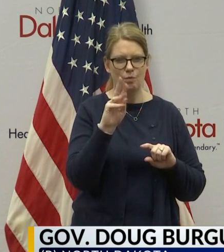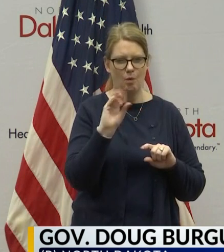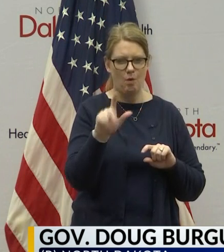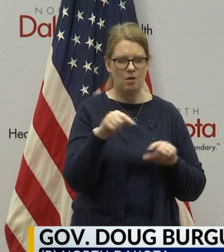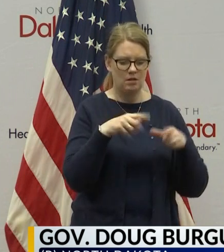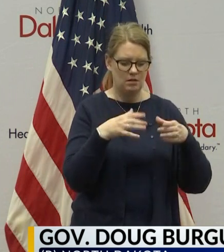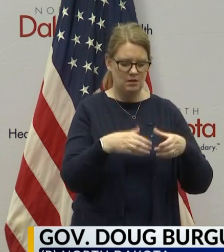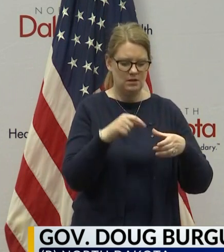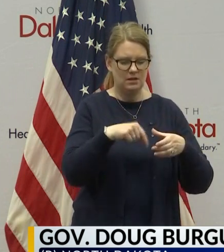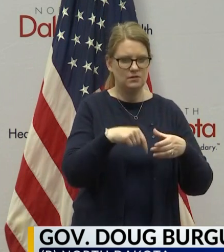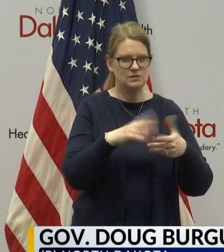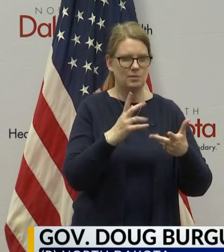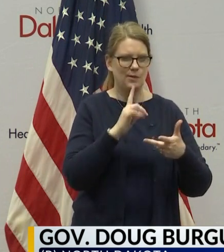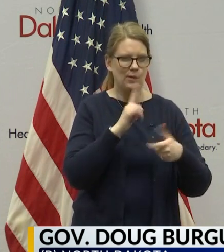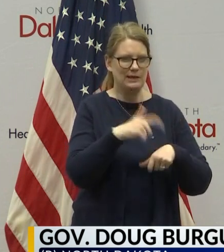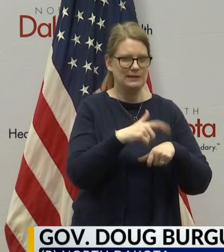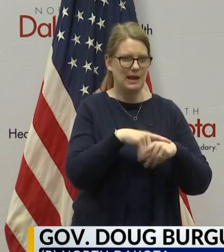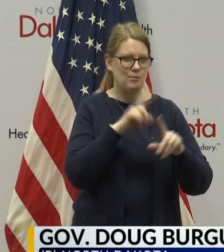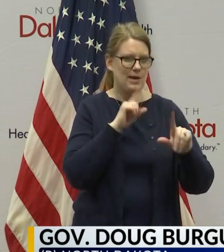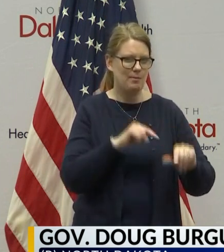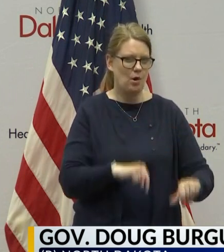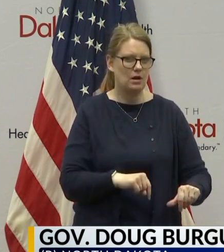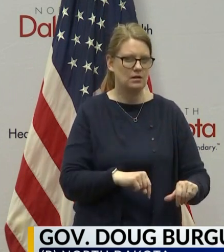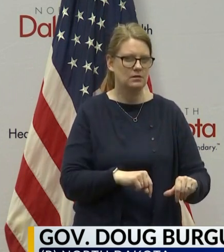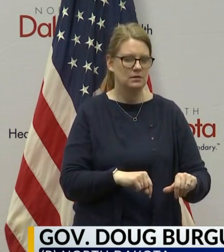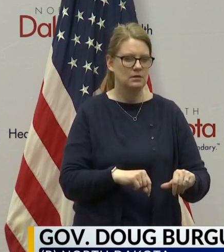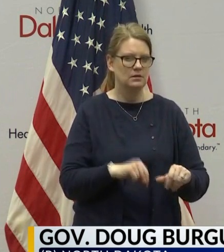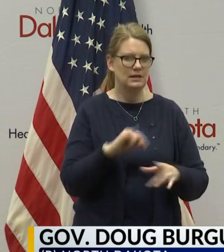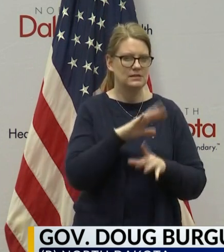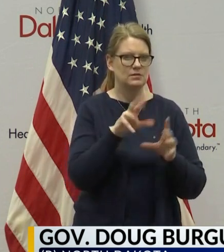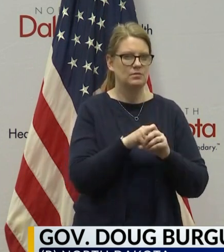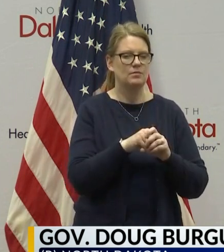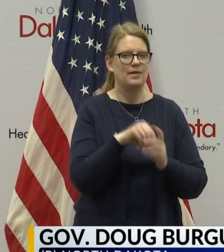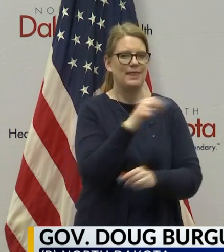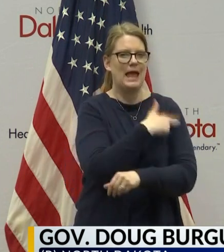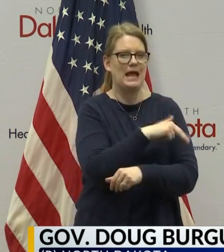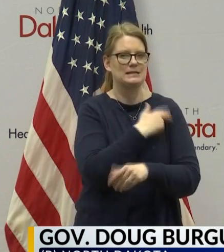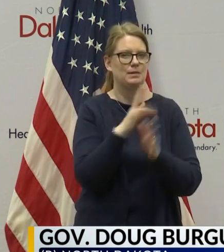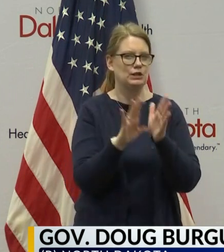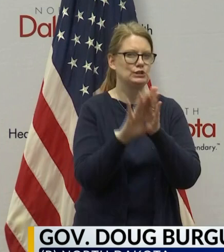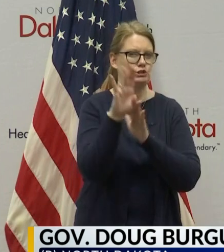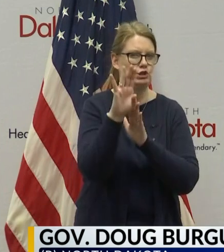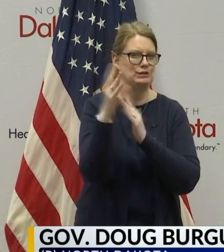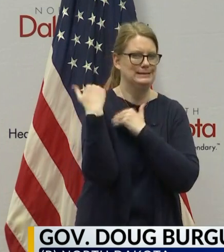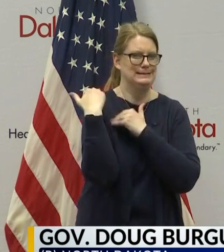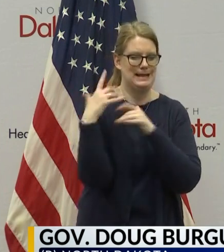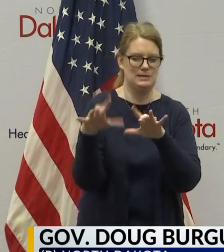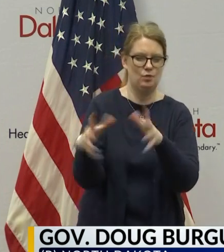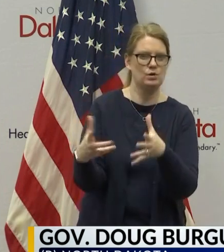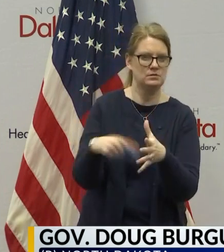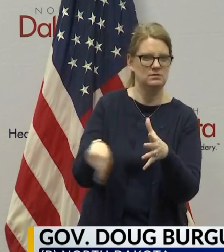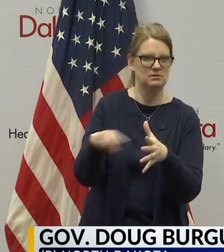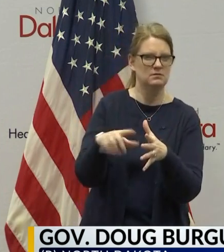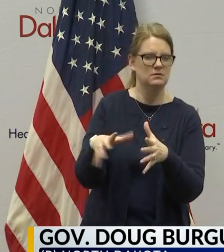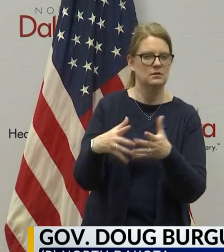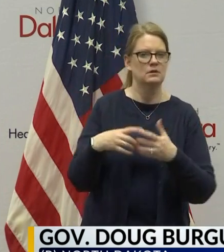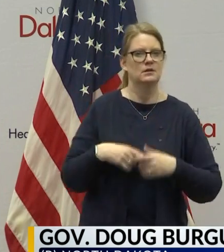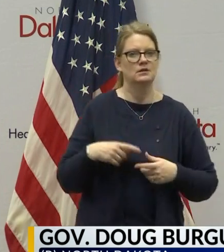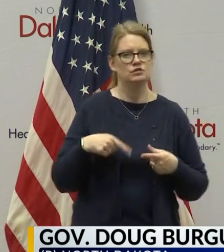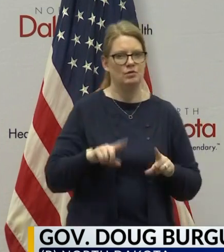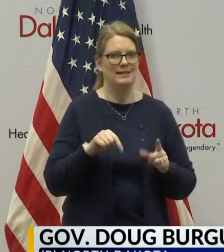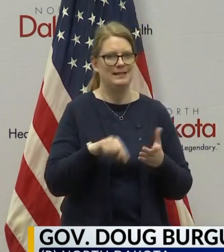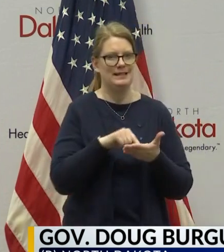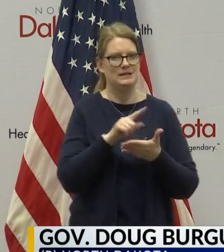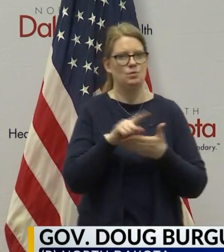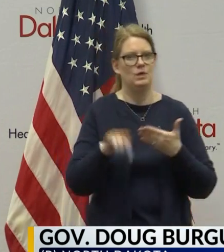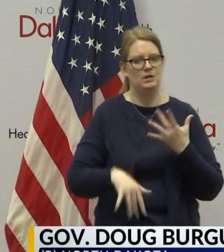-time reporting on all this information, and that's part of what the Hospital Surge Task Force is working on. One of the action items over the weekend is we've got